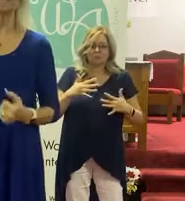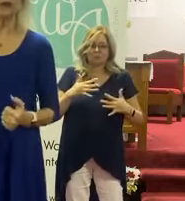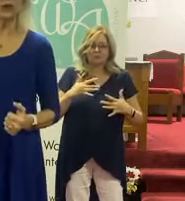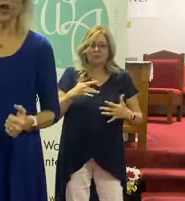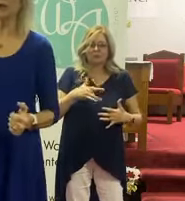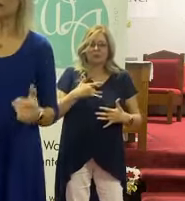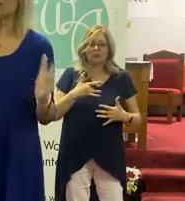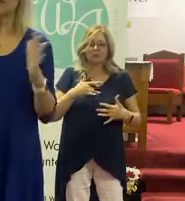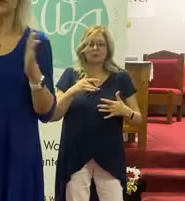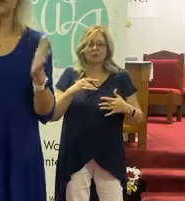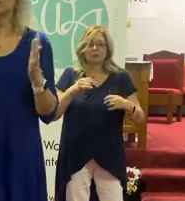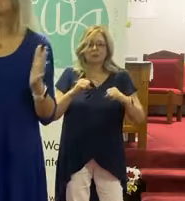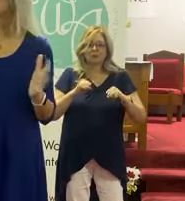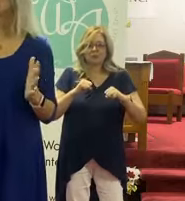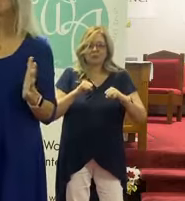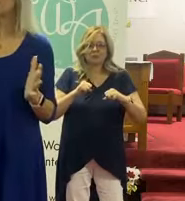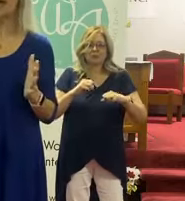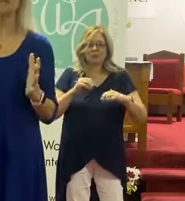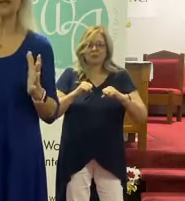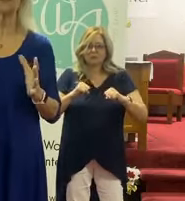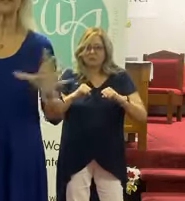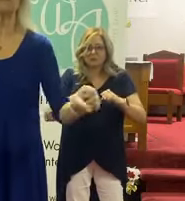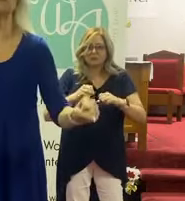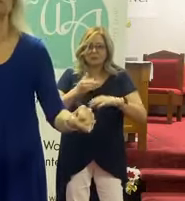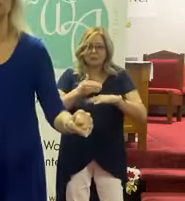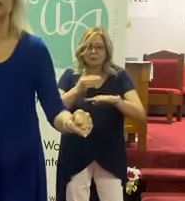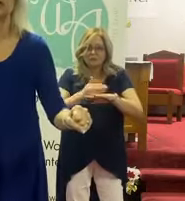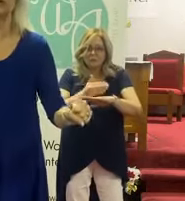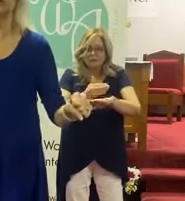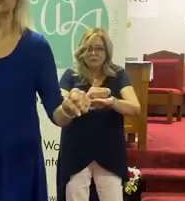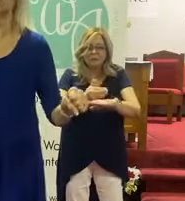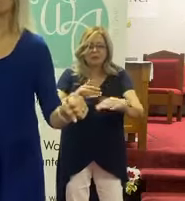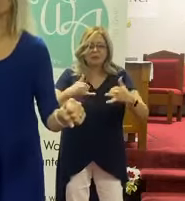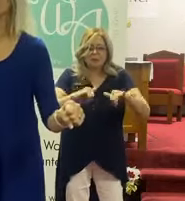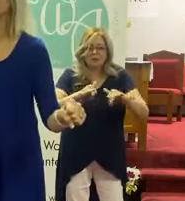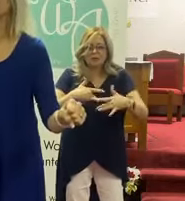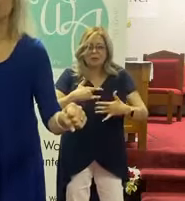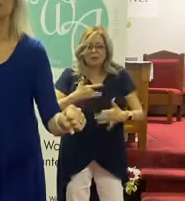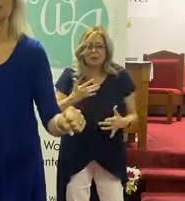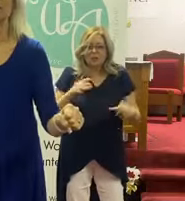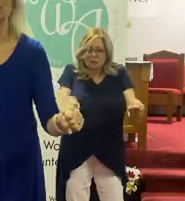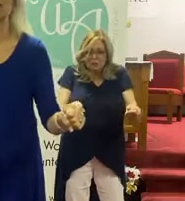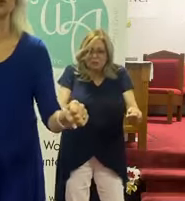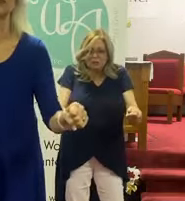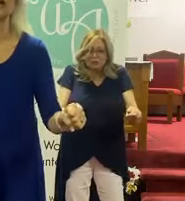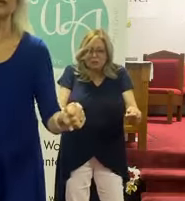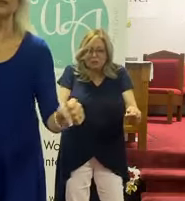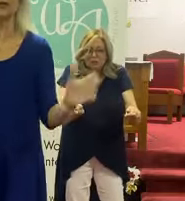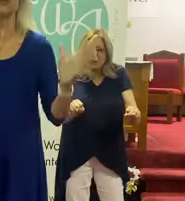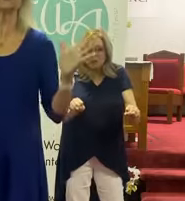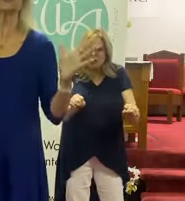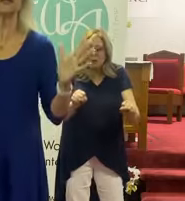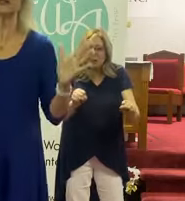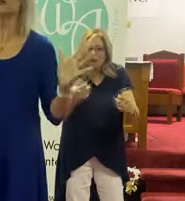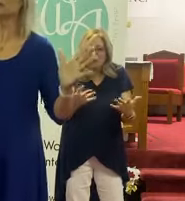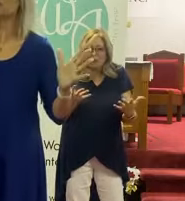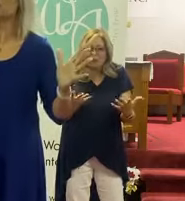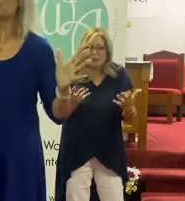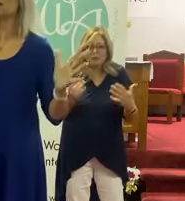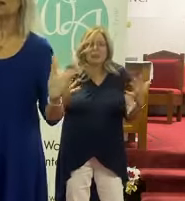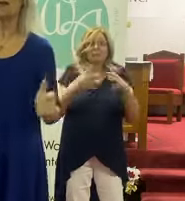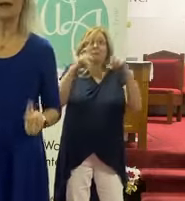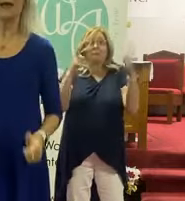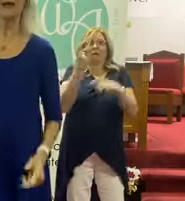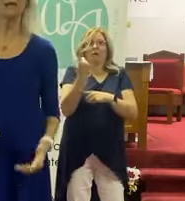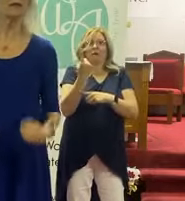you know, they had aftershocks and all the little tremors that happened every time I would just, you know, grab something and hold on tight thinking, oh, this is it. This is the